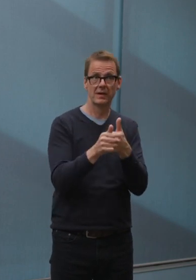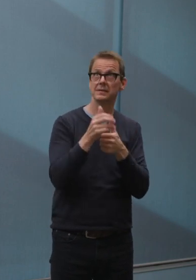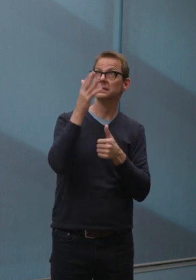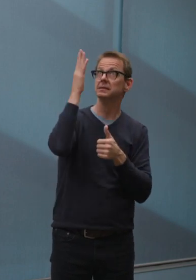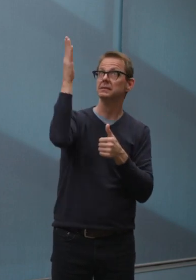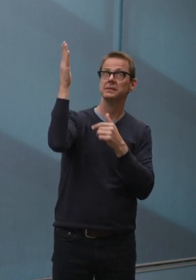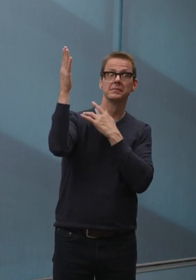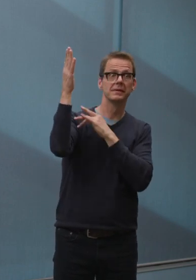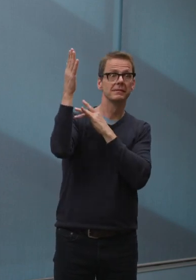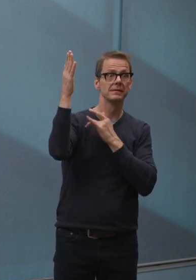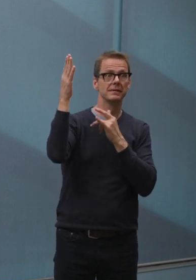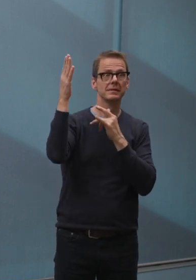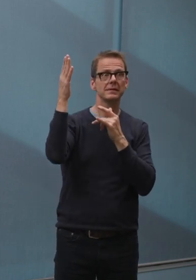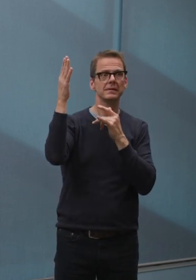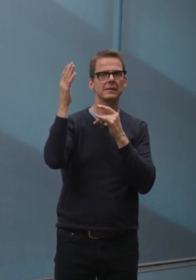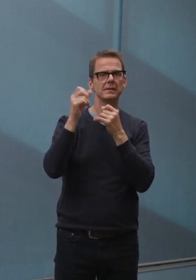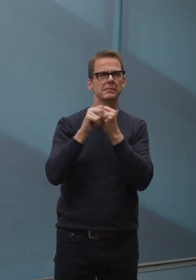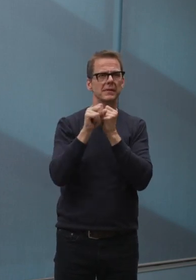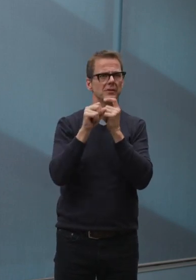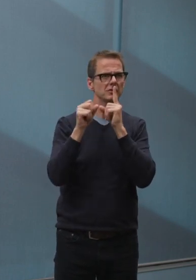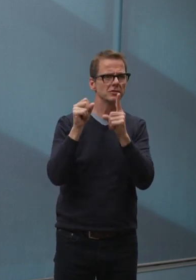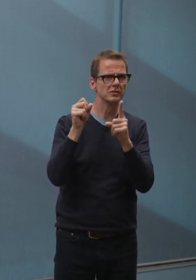situation and puts the city in between